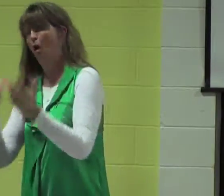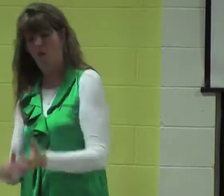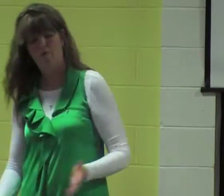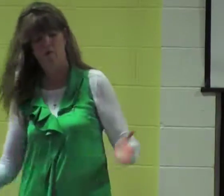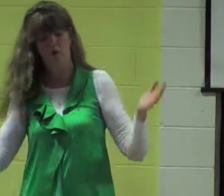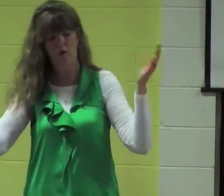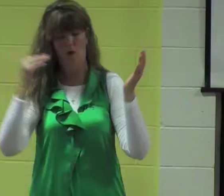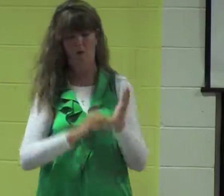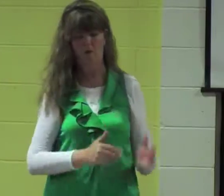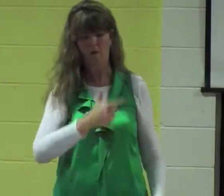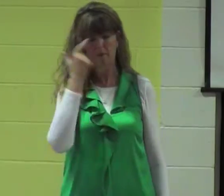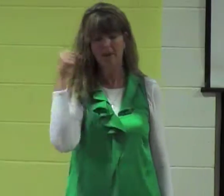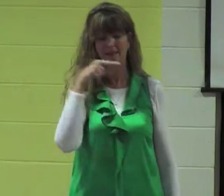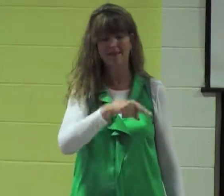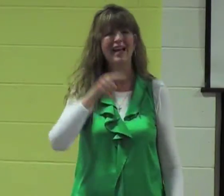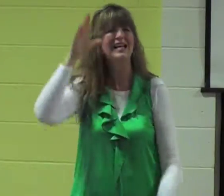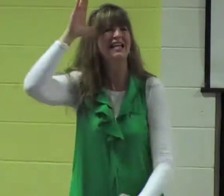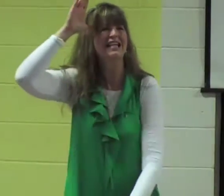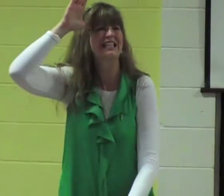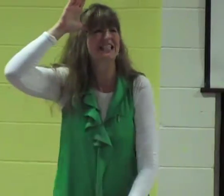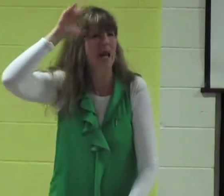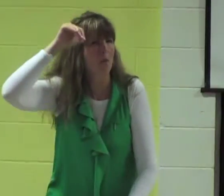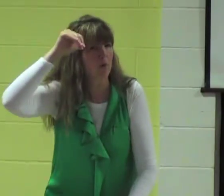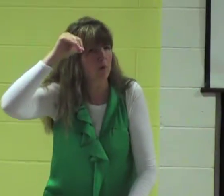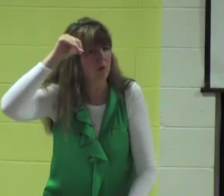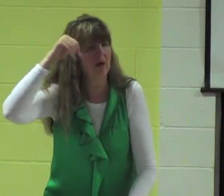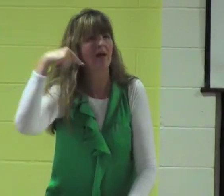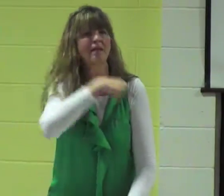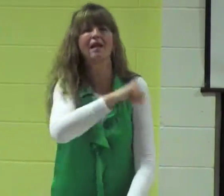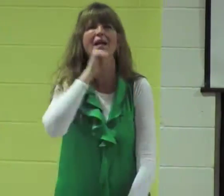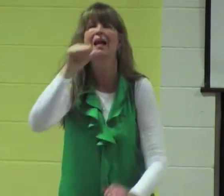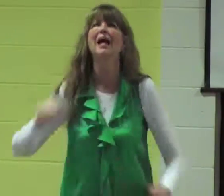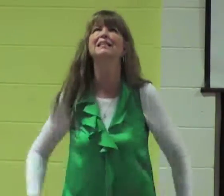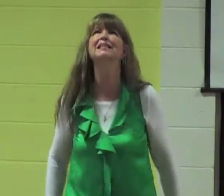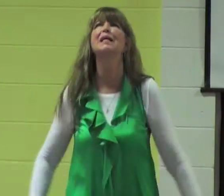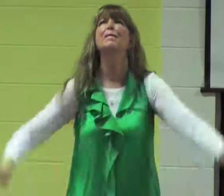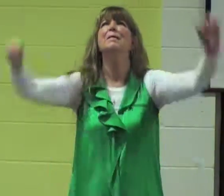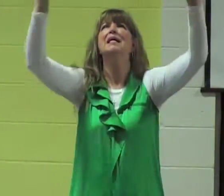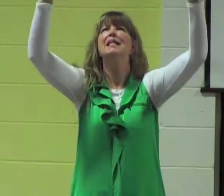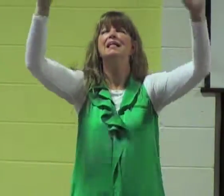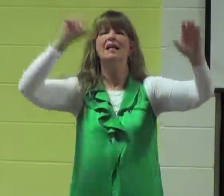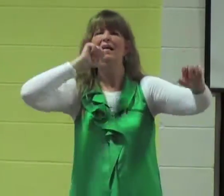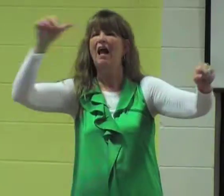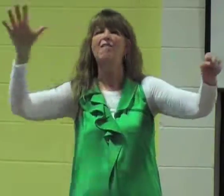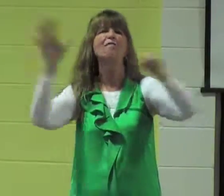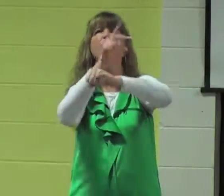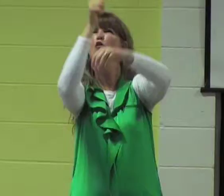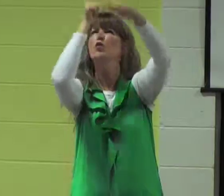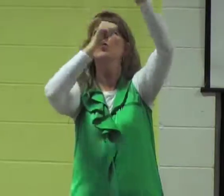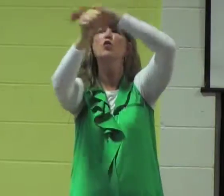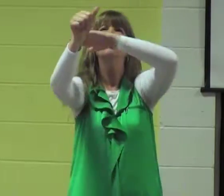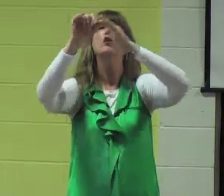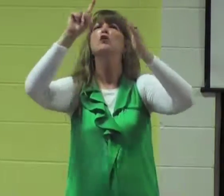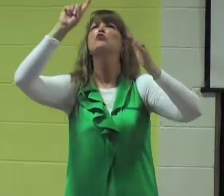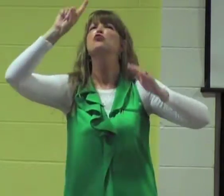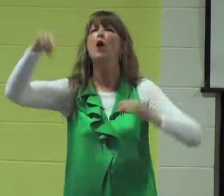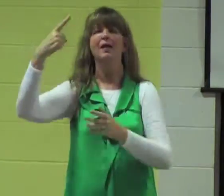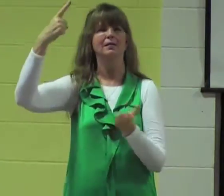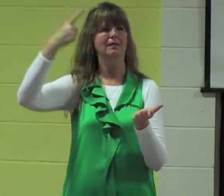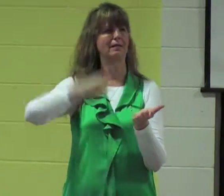over and over and over again. Because they were so stubborn, they would not surrender